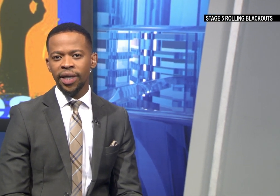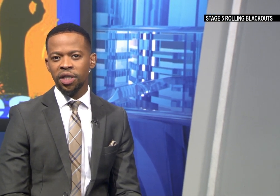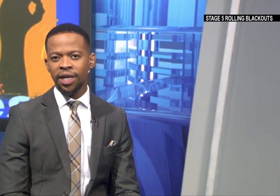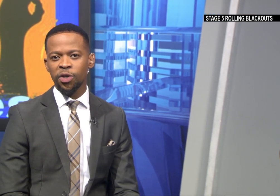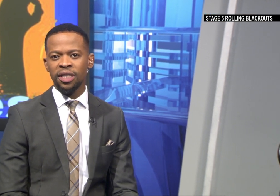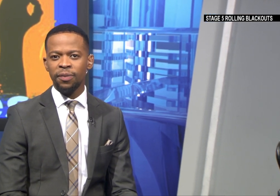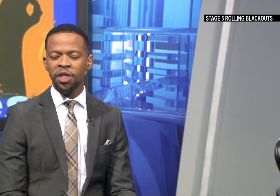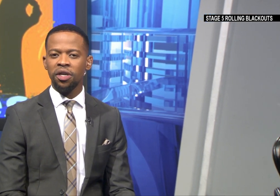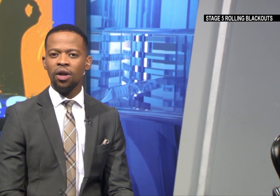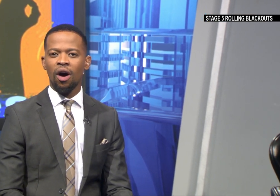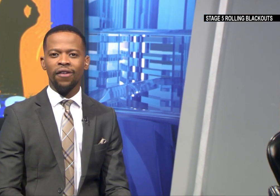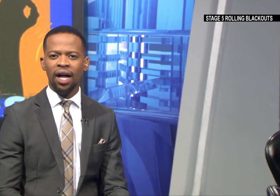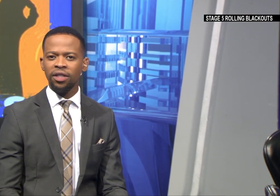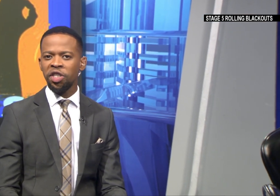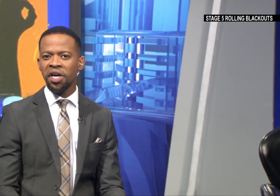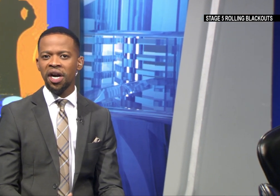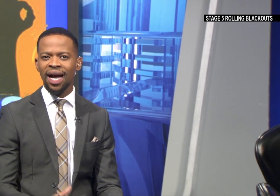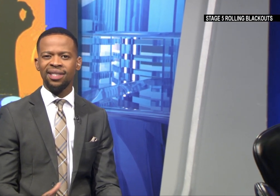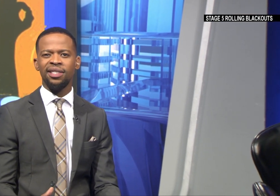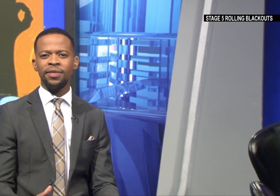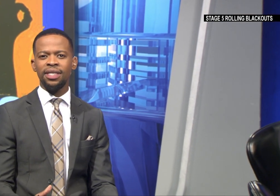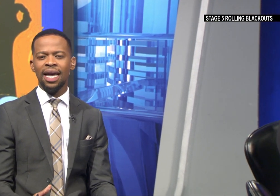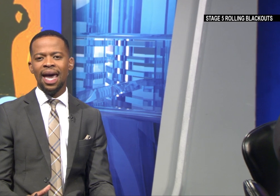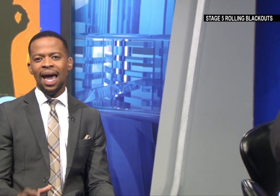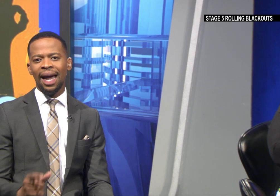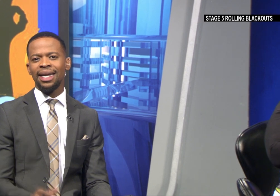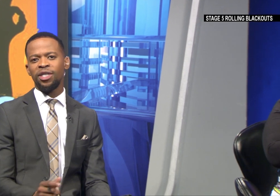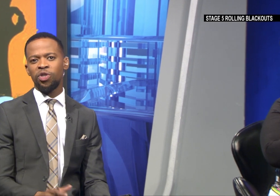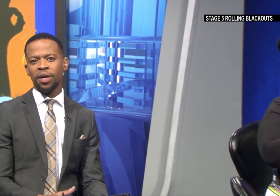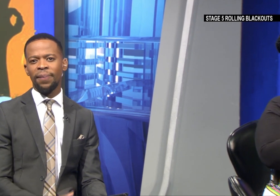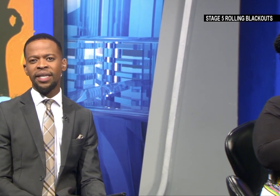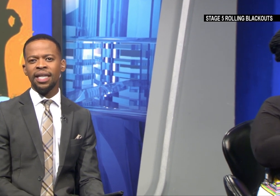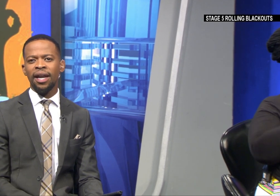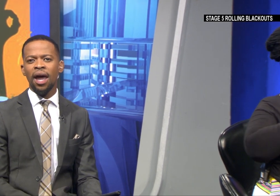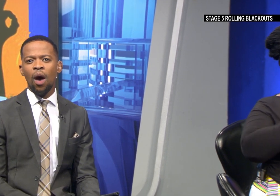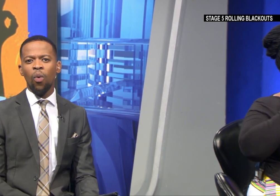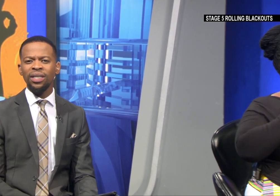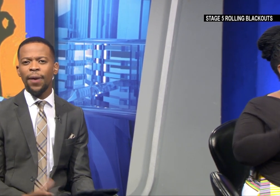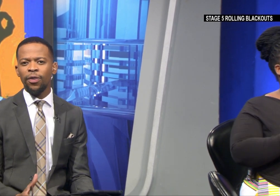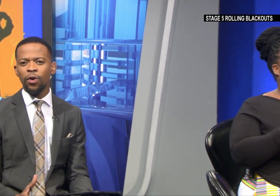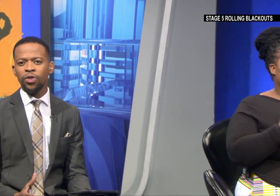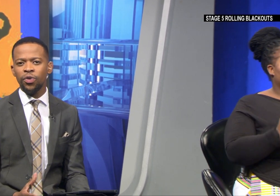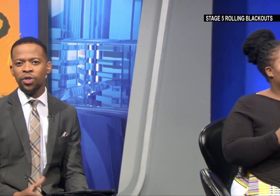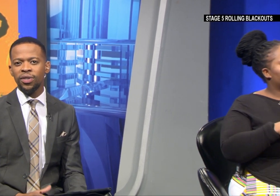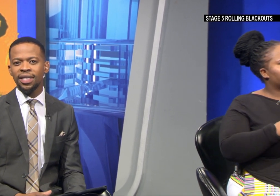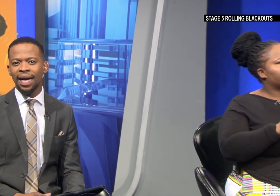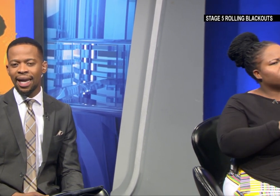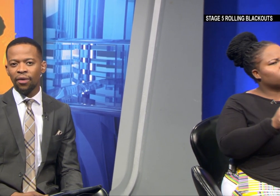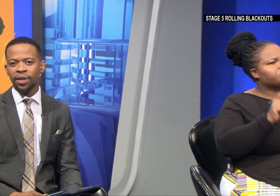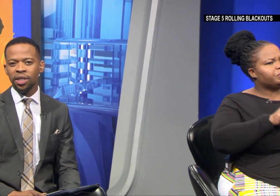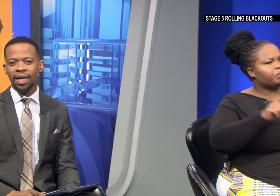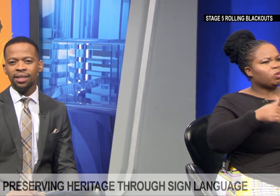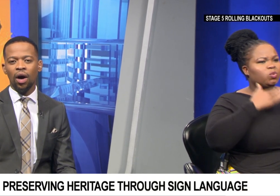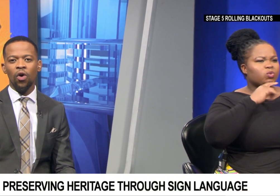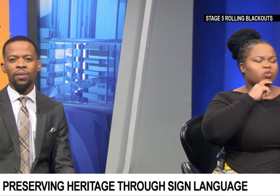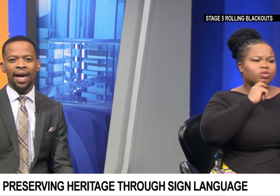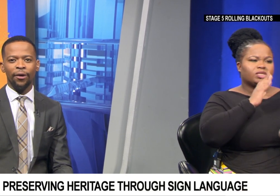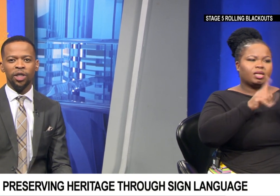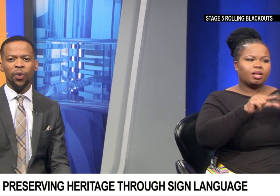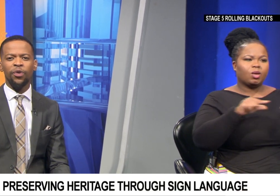and transmission of culture, customs and history. But then what about those who use sign language as a home language? What